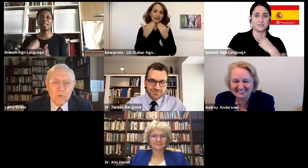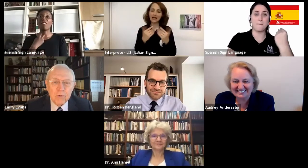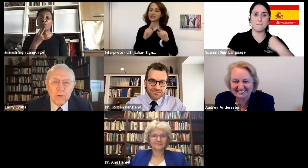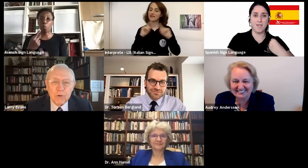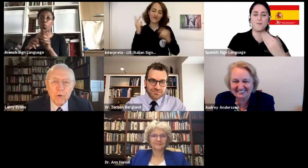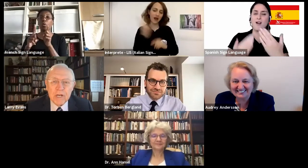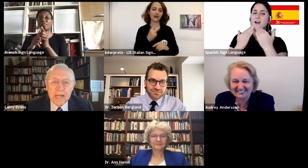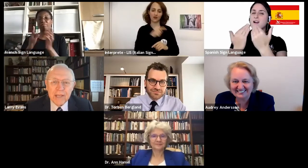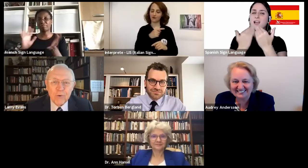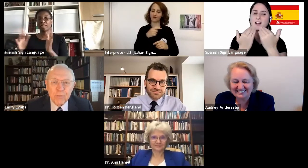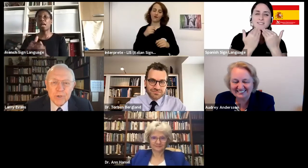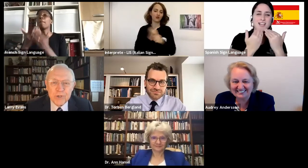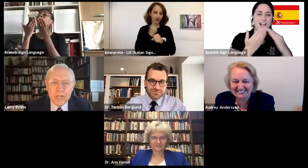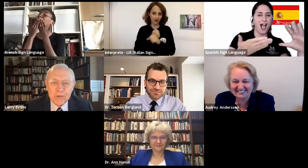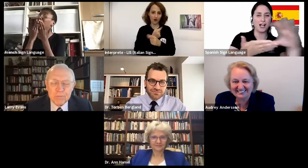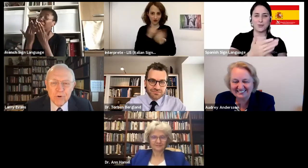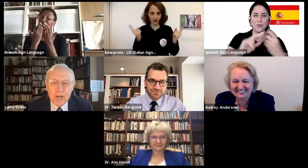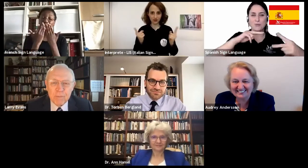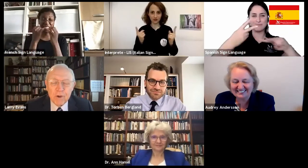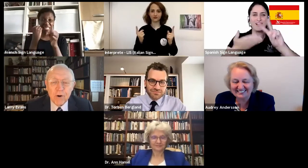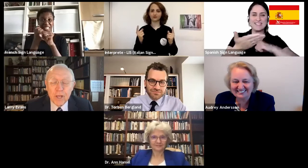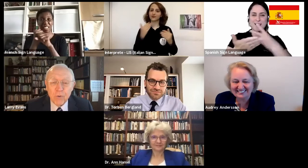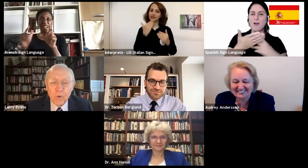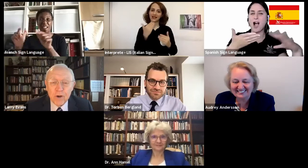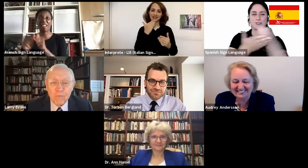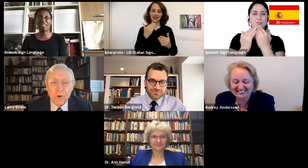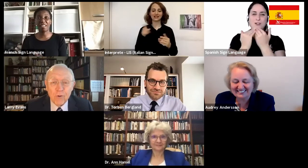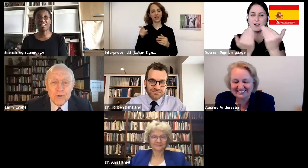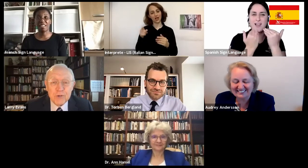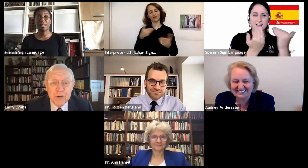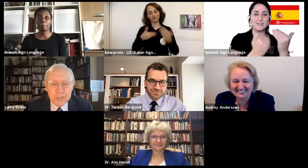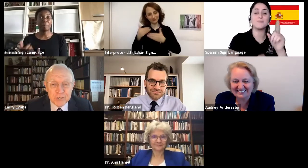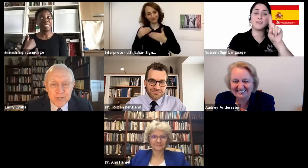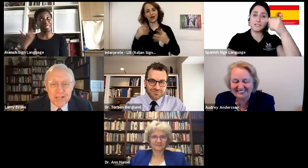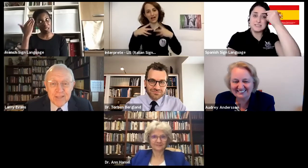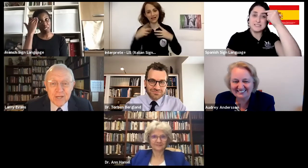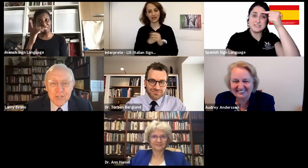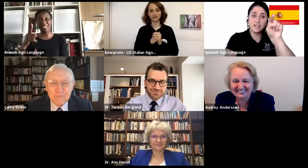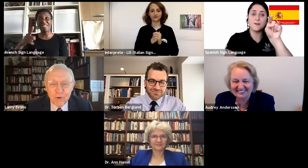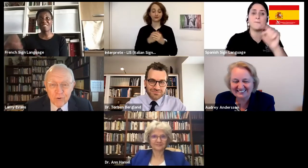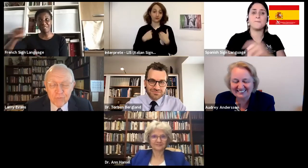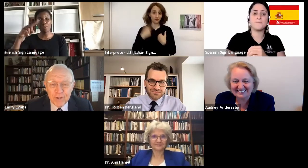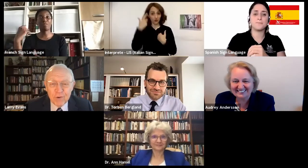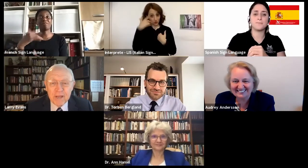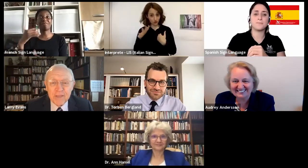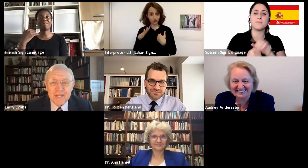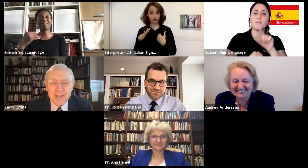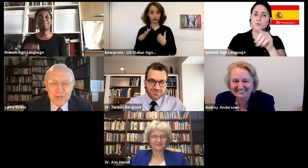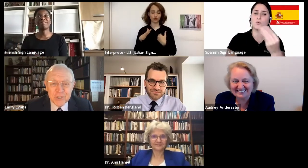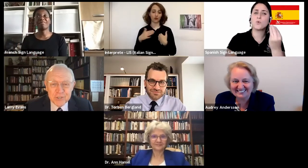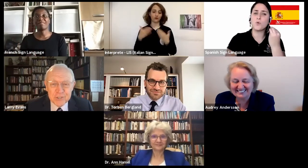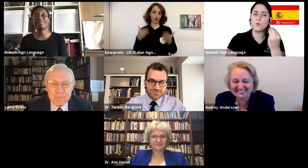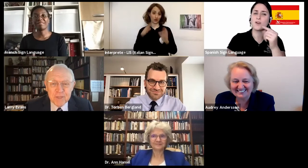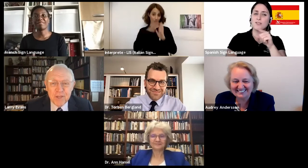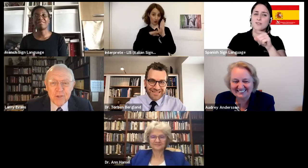you and I, who appreciate this program are not aware of all the stress that is involved by the